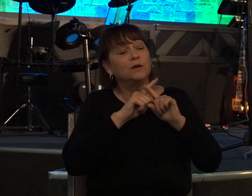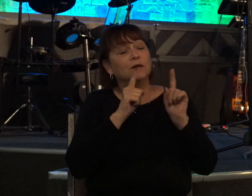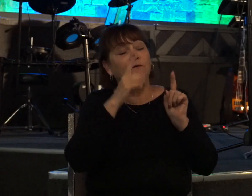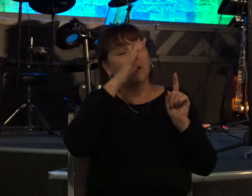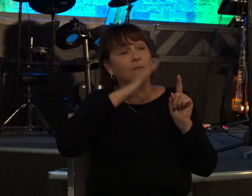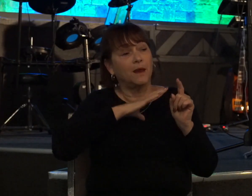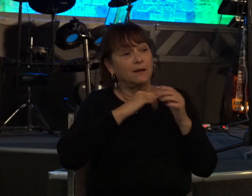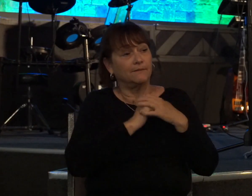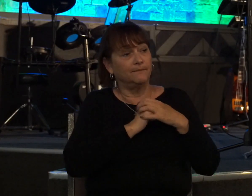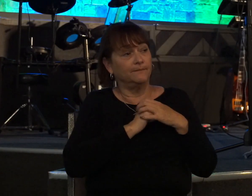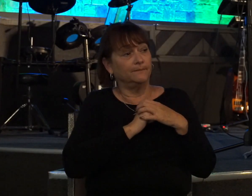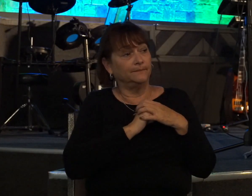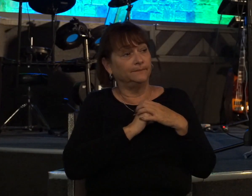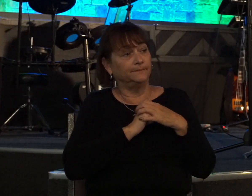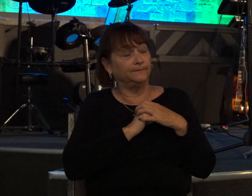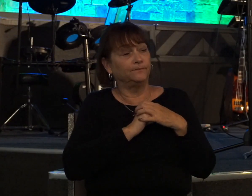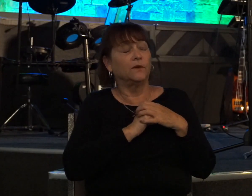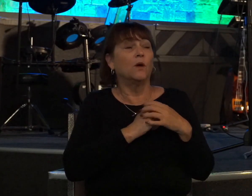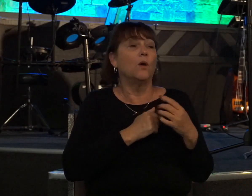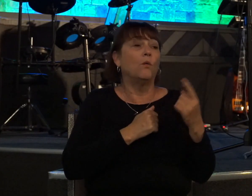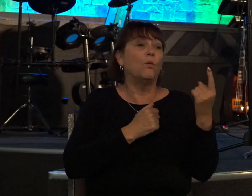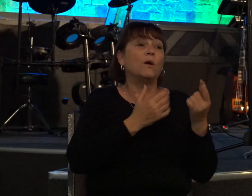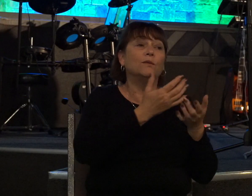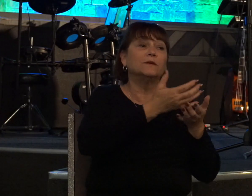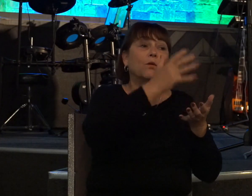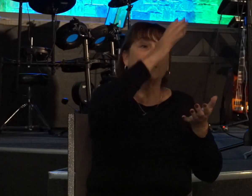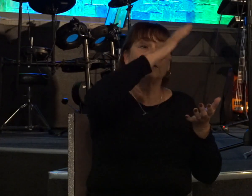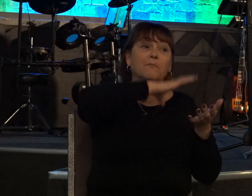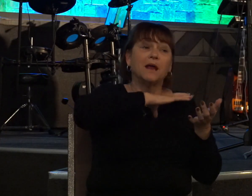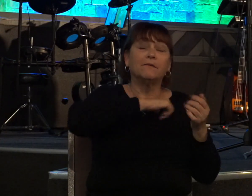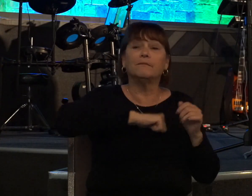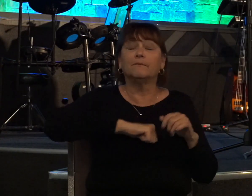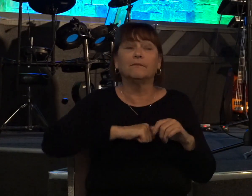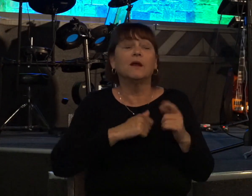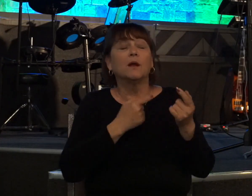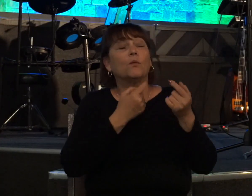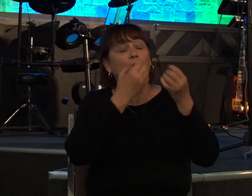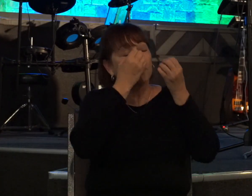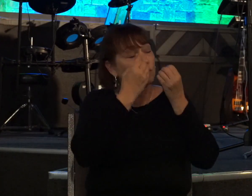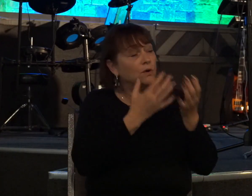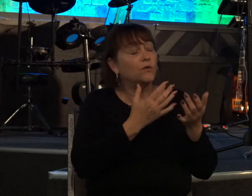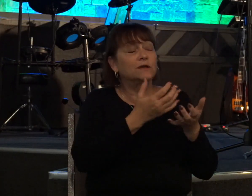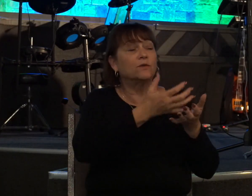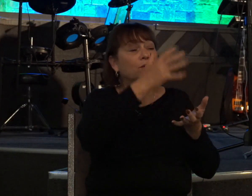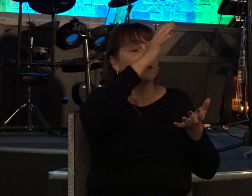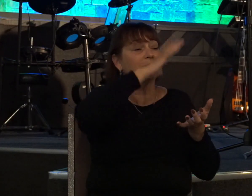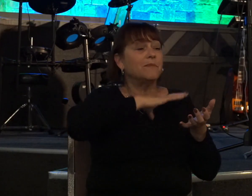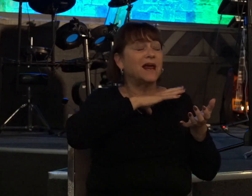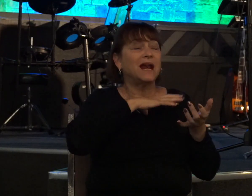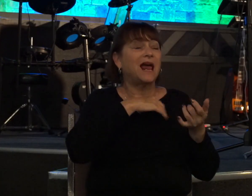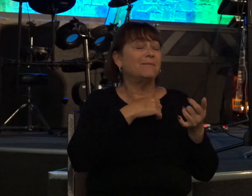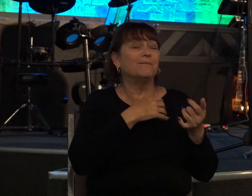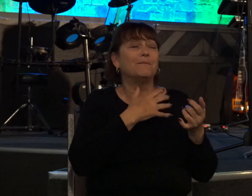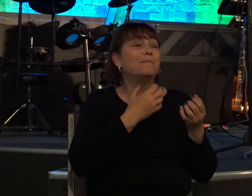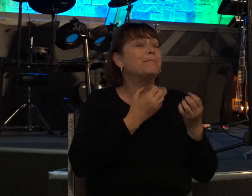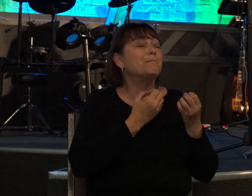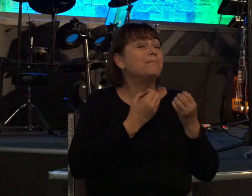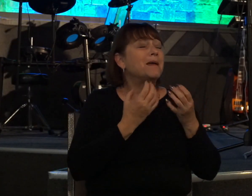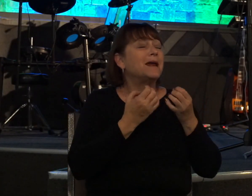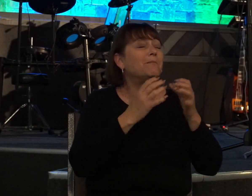one was a rich man and we're told this rich man had exceedingly many flocks and herds